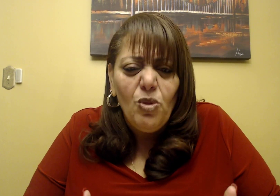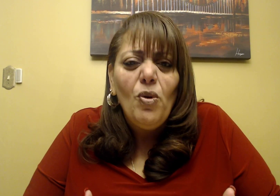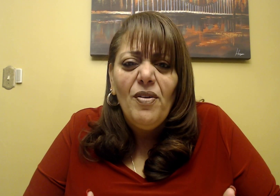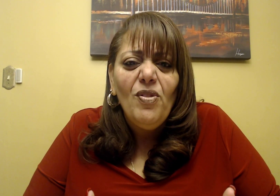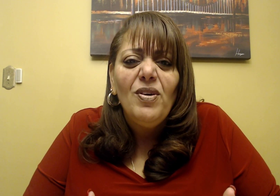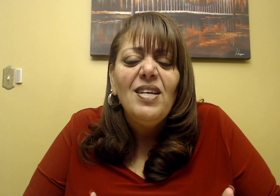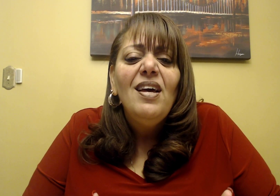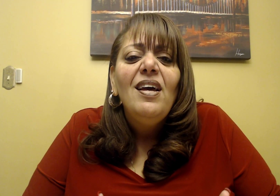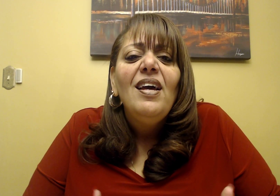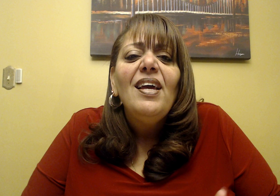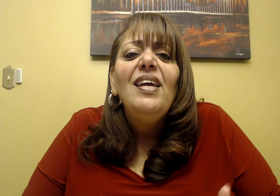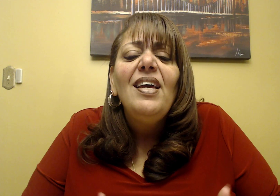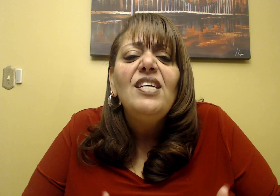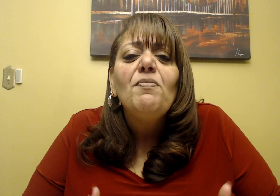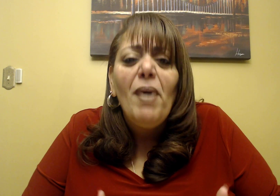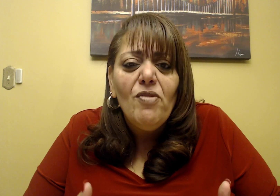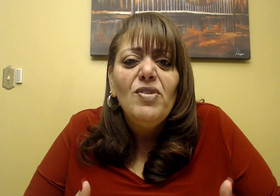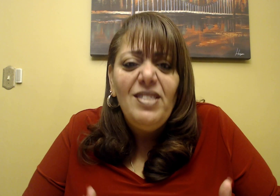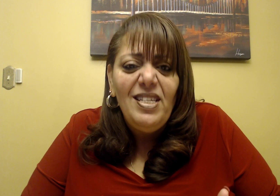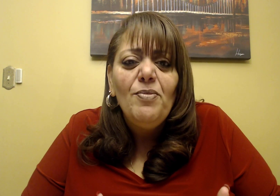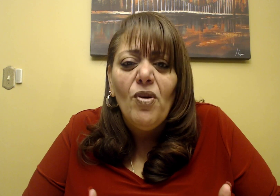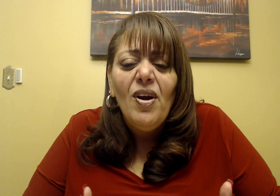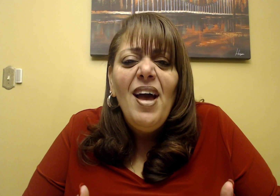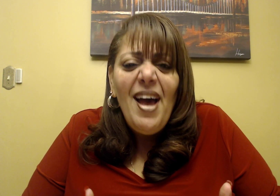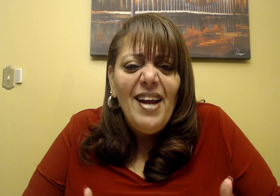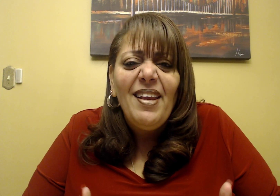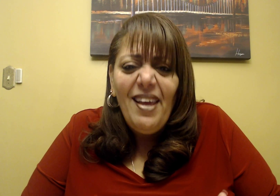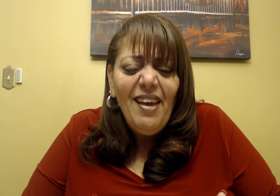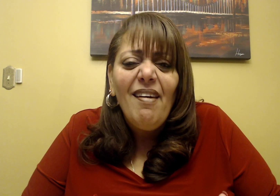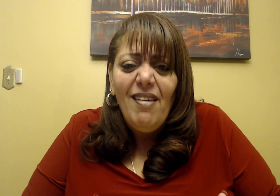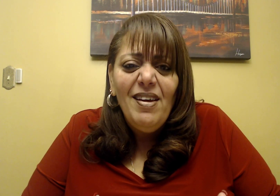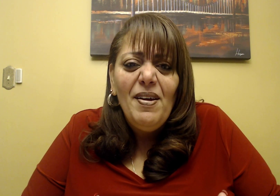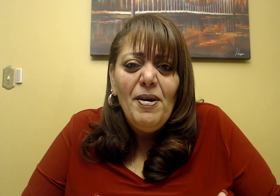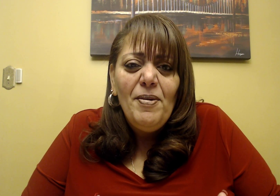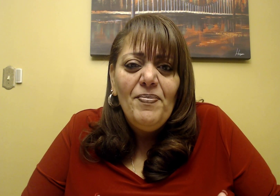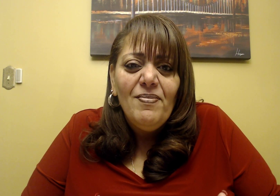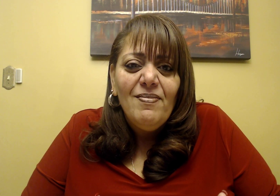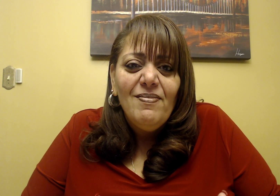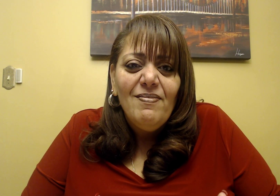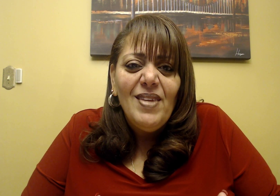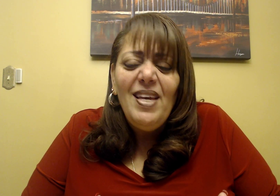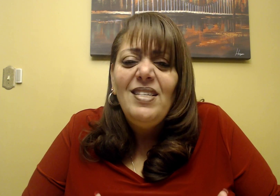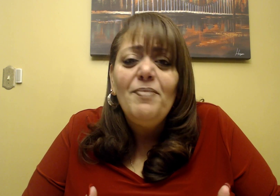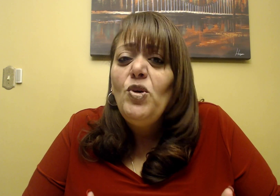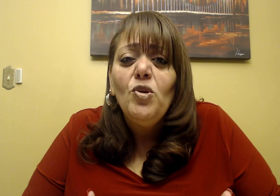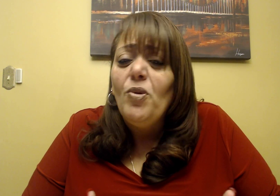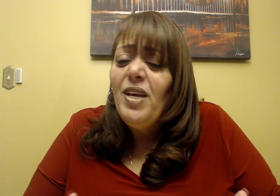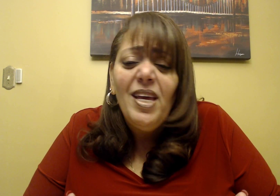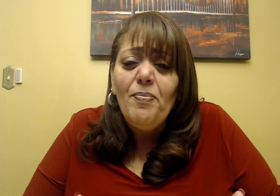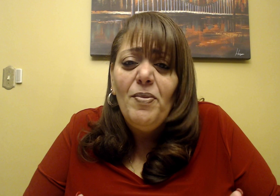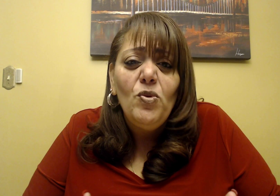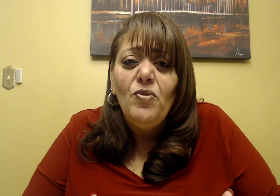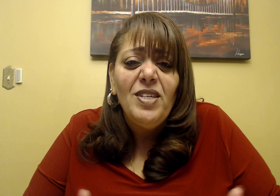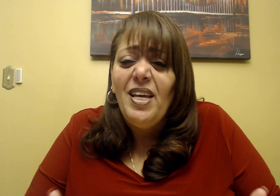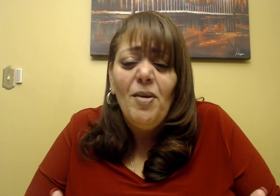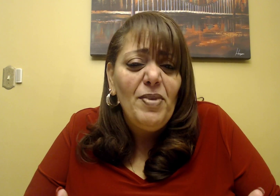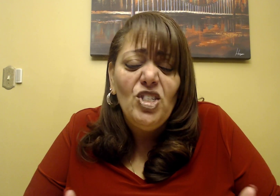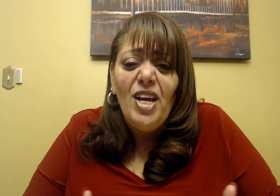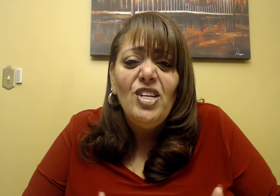Lord of Lords. He is my Redeemer and King. He is immutable. He can't be moved. He can't be changed.